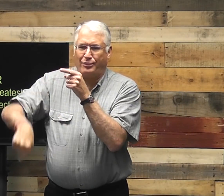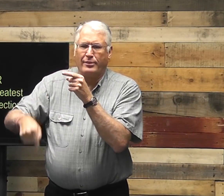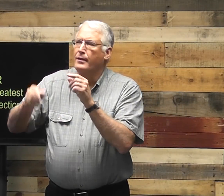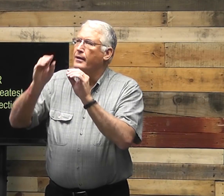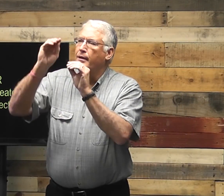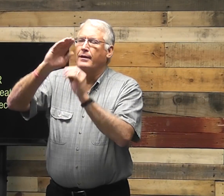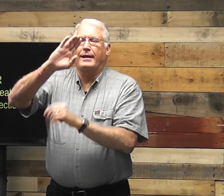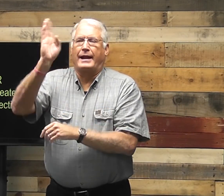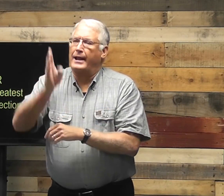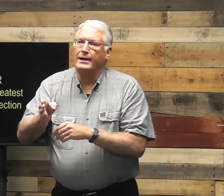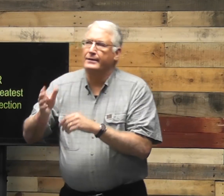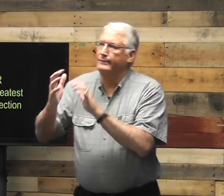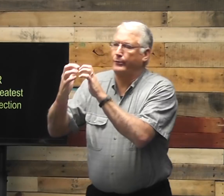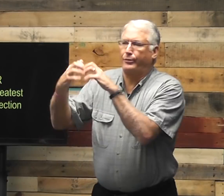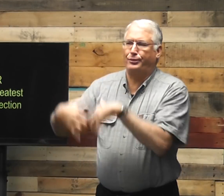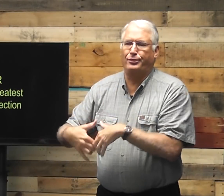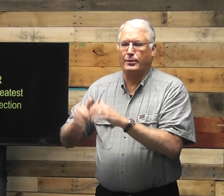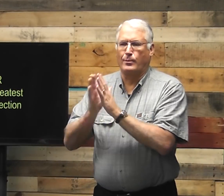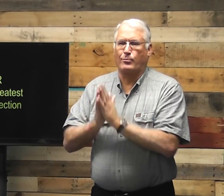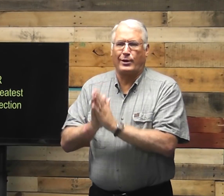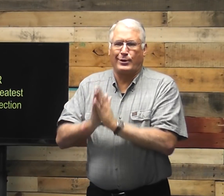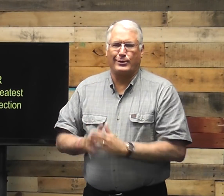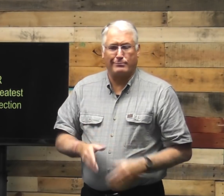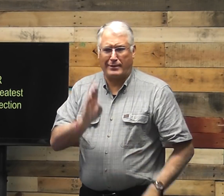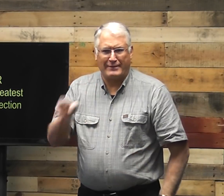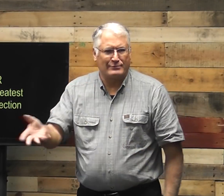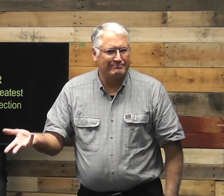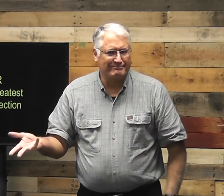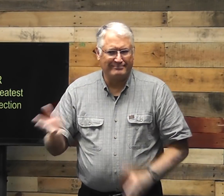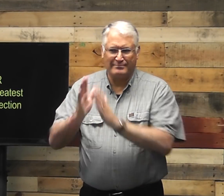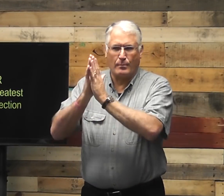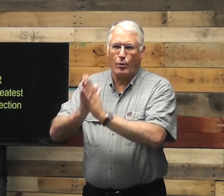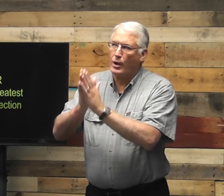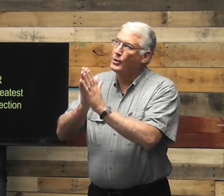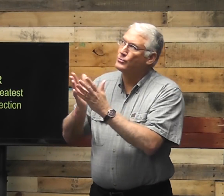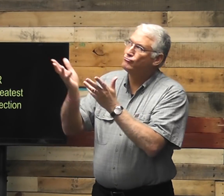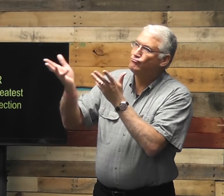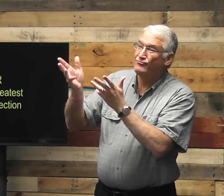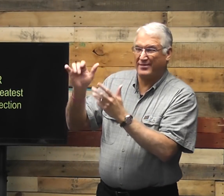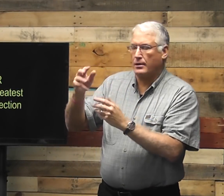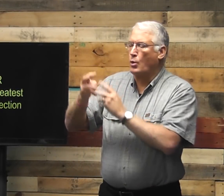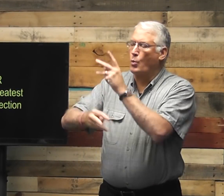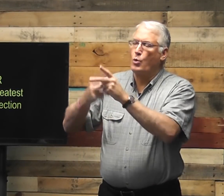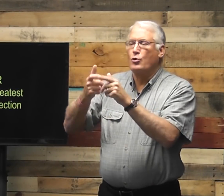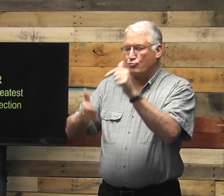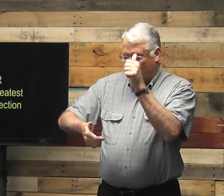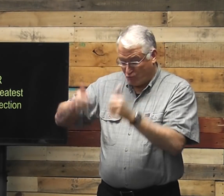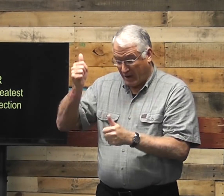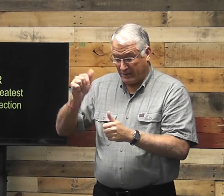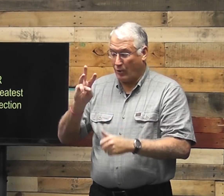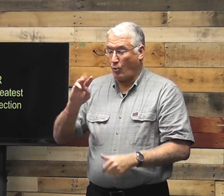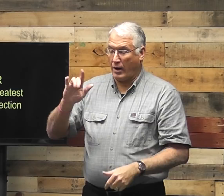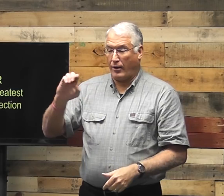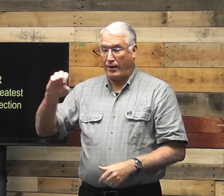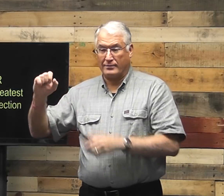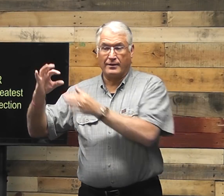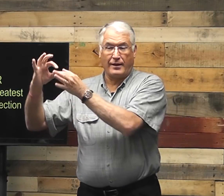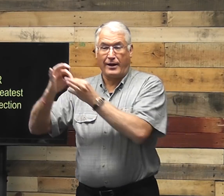You'll never have a disconnection and you'll never not be able to pray. You know, the world's greatest